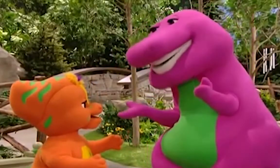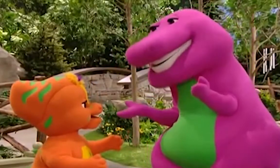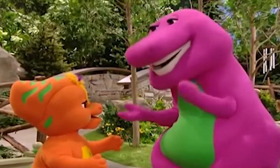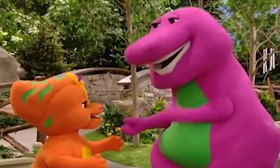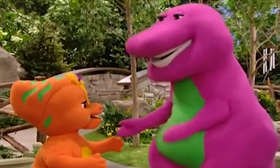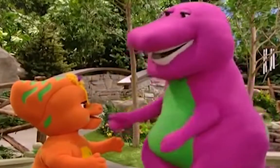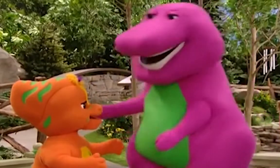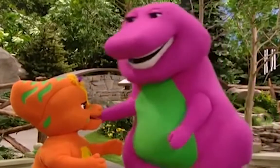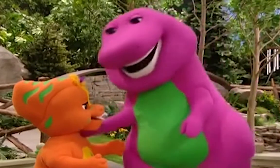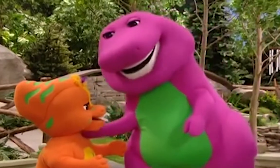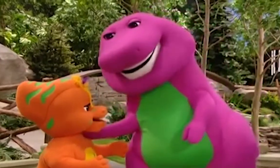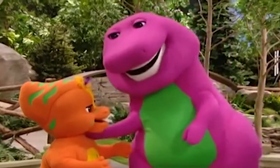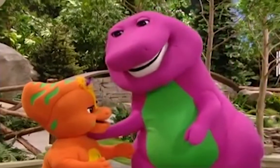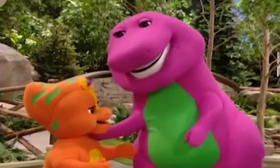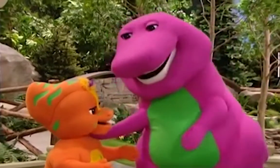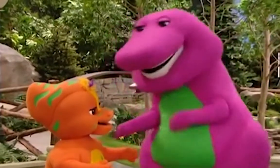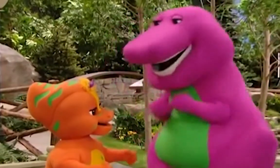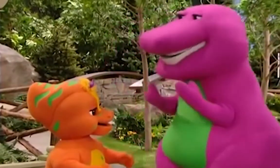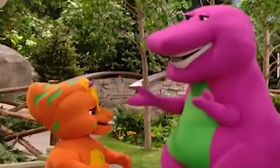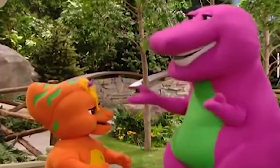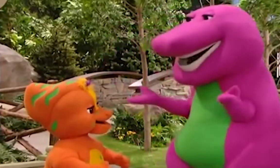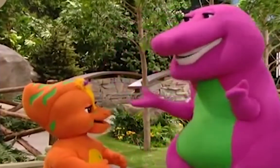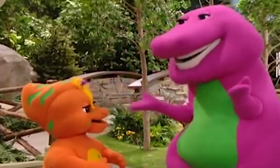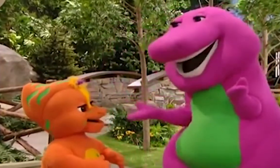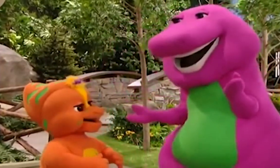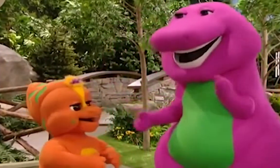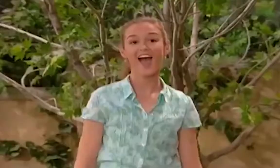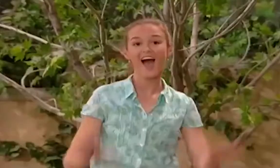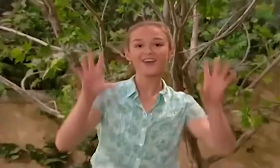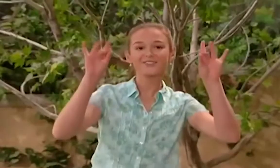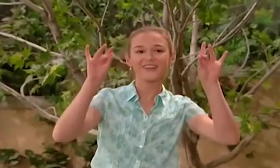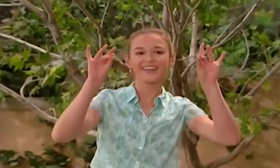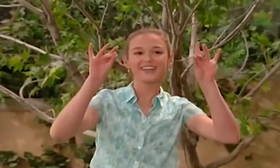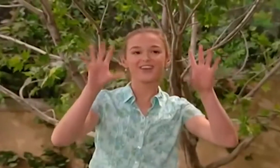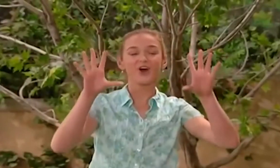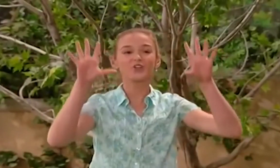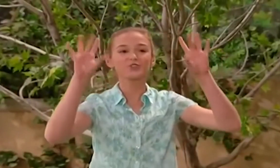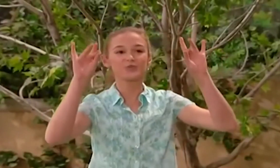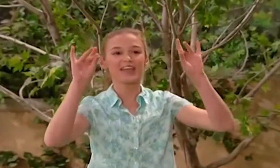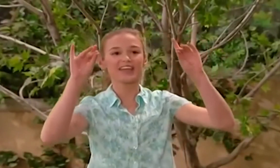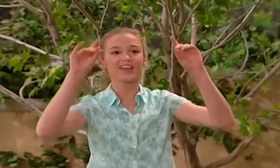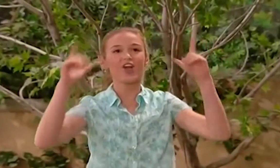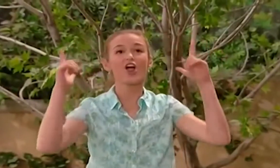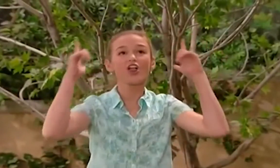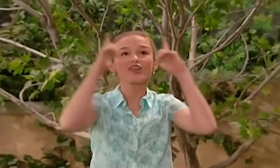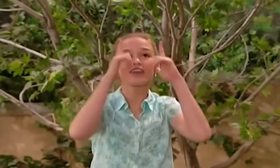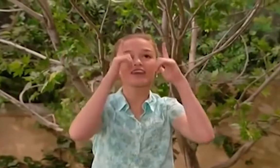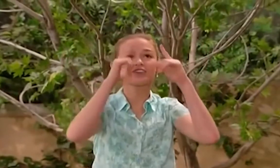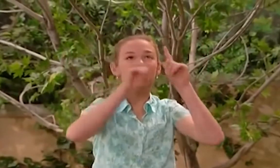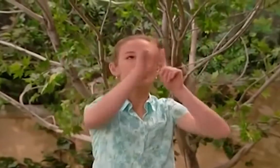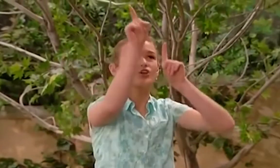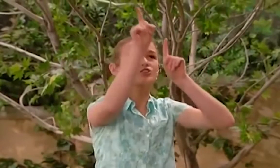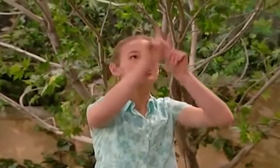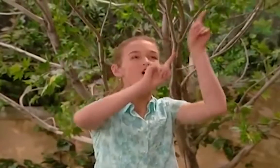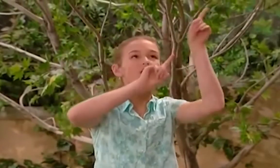language, and that's one way of talking with people who can't hear. Twinkle, twinkle, little star,